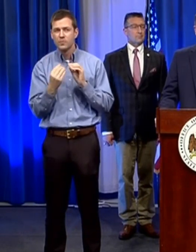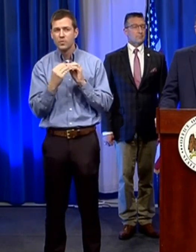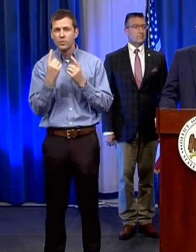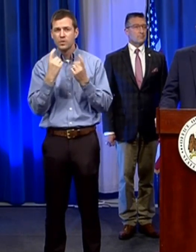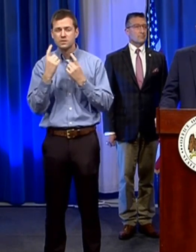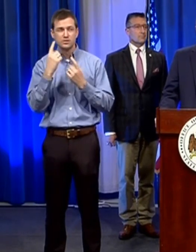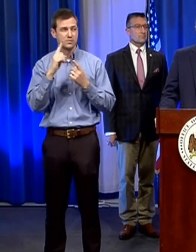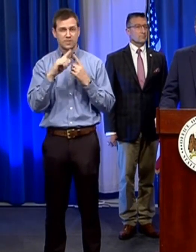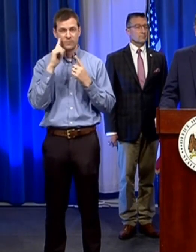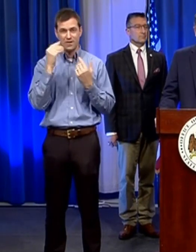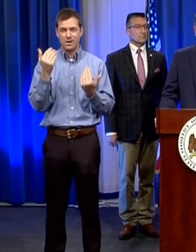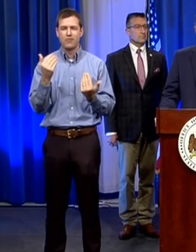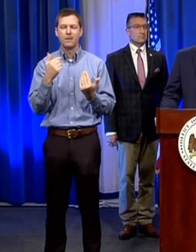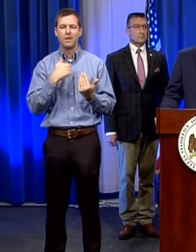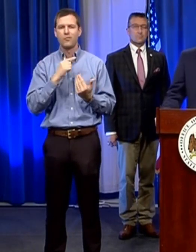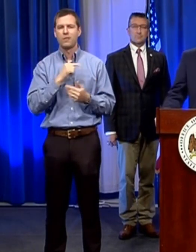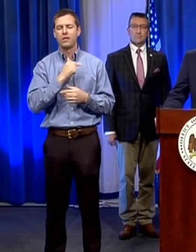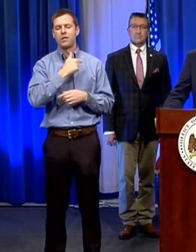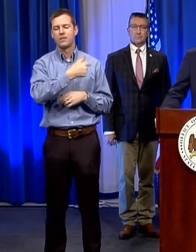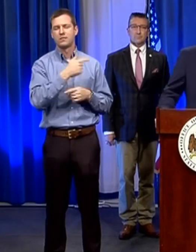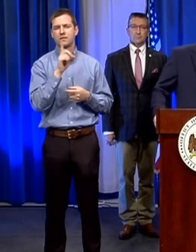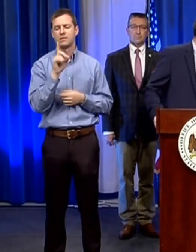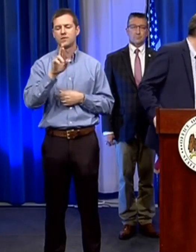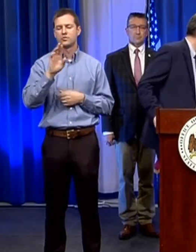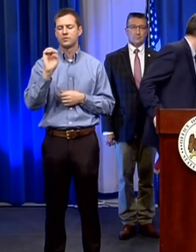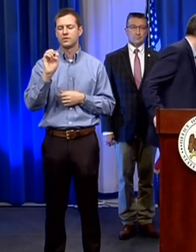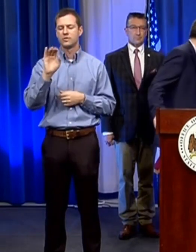questions but at this time i'd like to turn the podium over to dr eric mackie